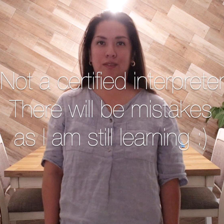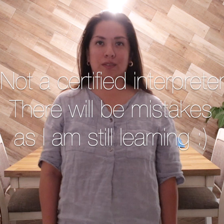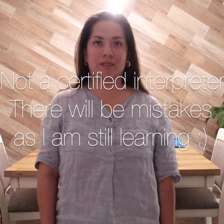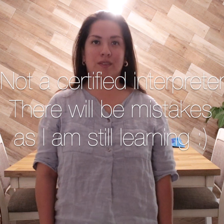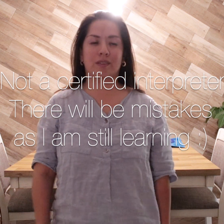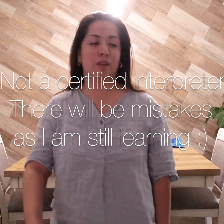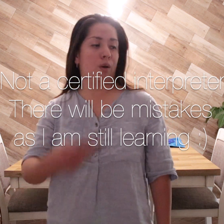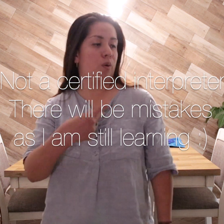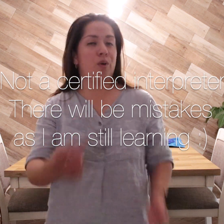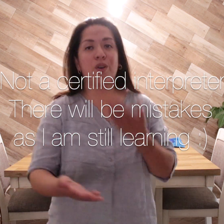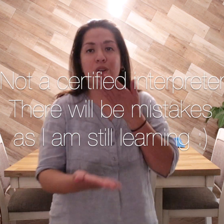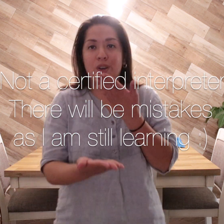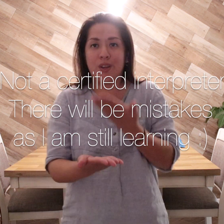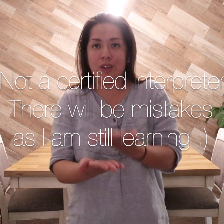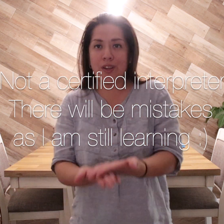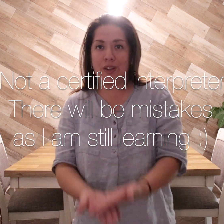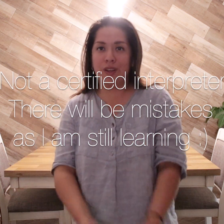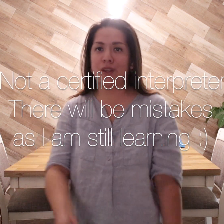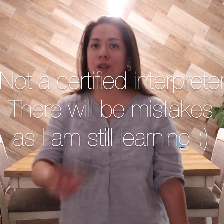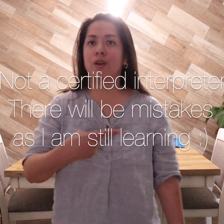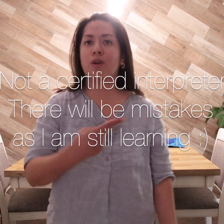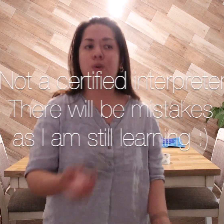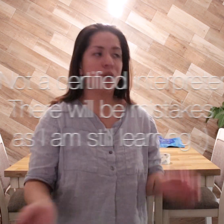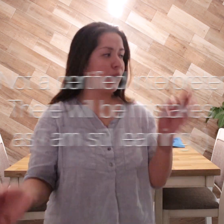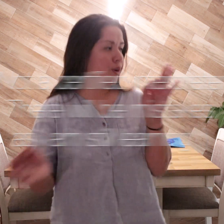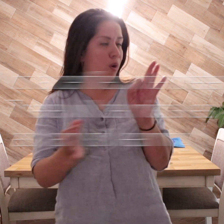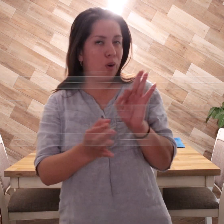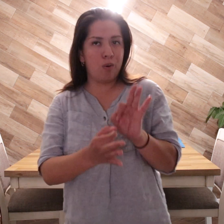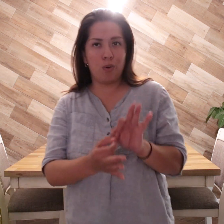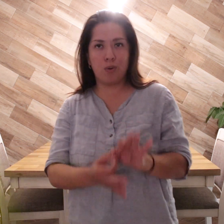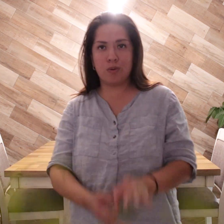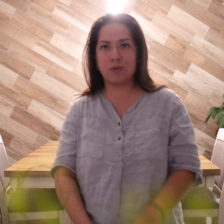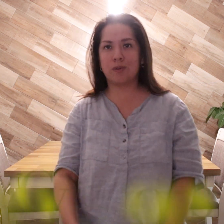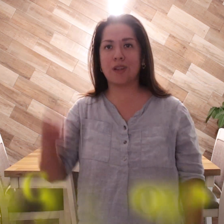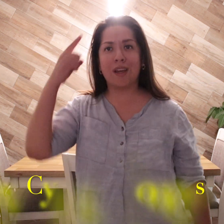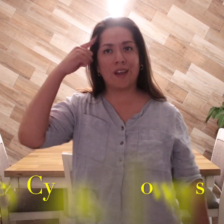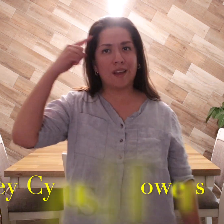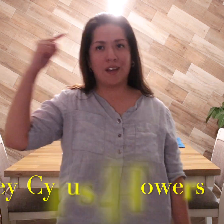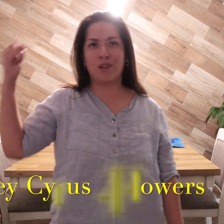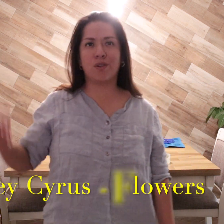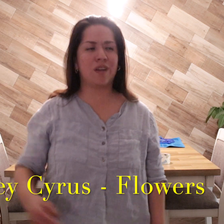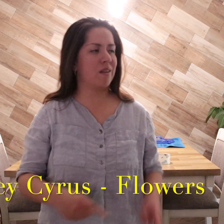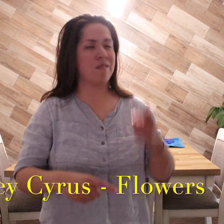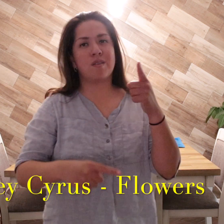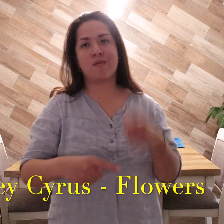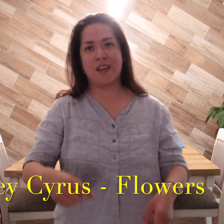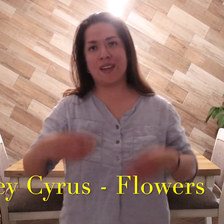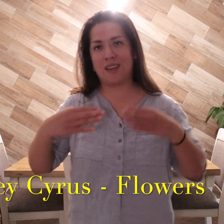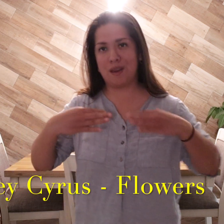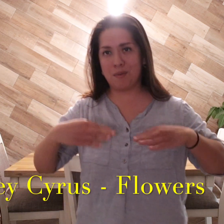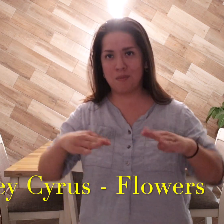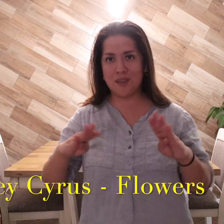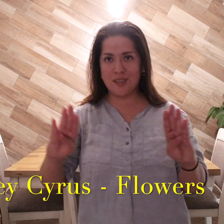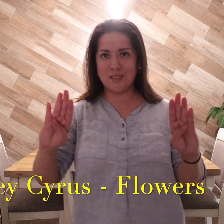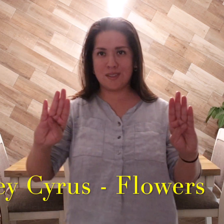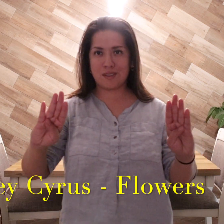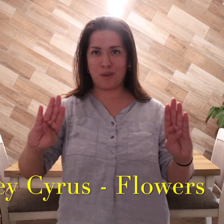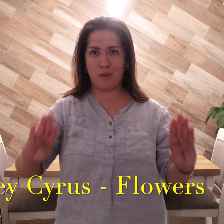We were good, we were cold, kind of dream that can't be sold